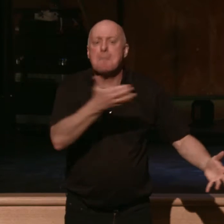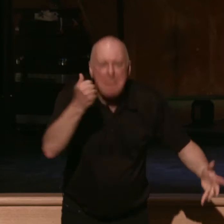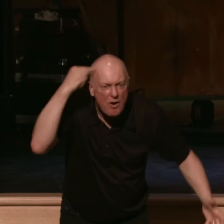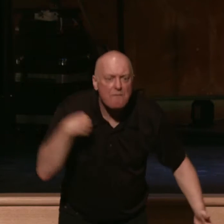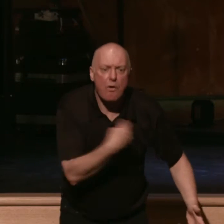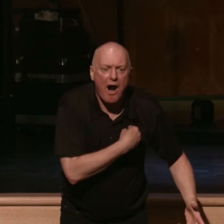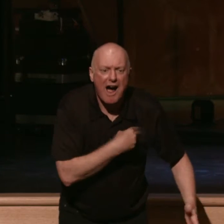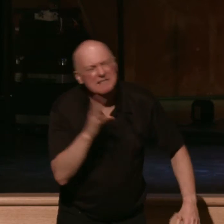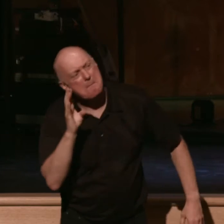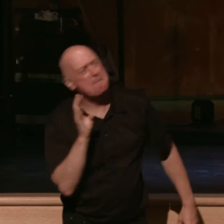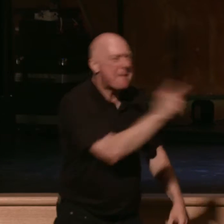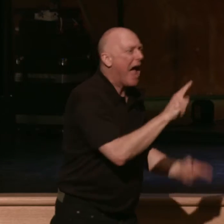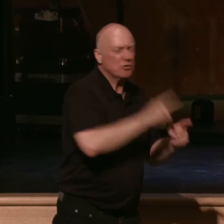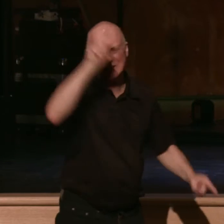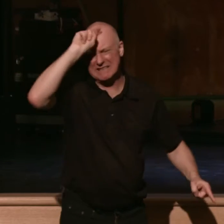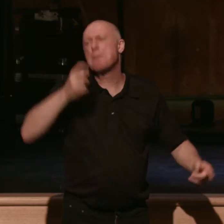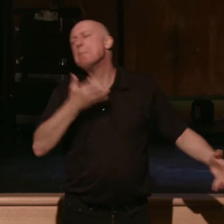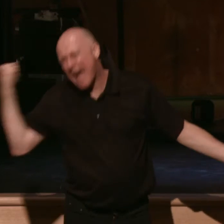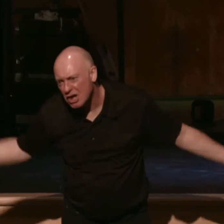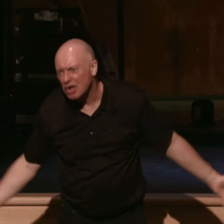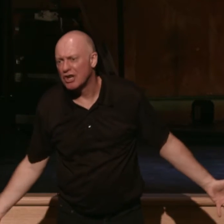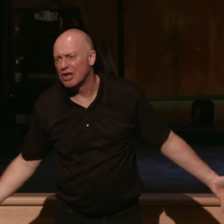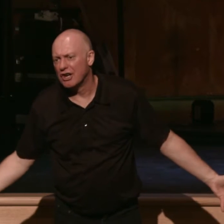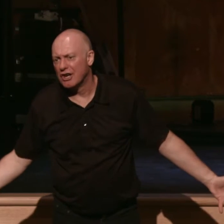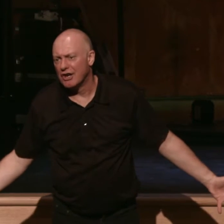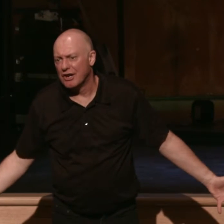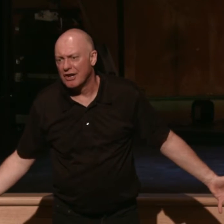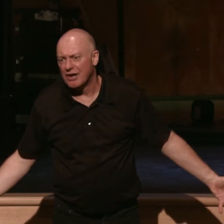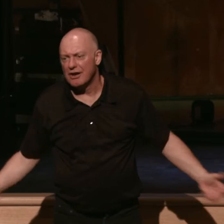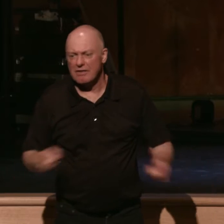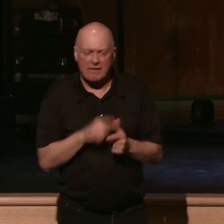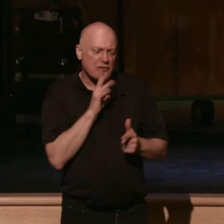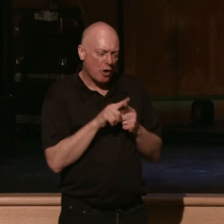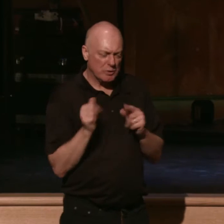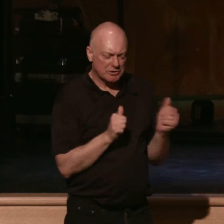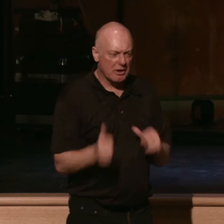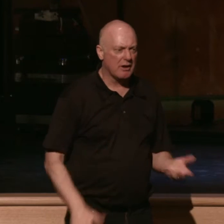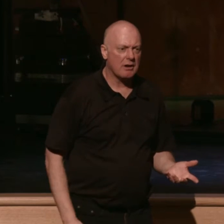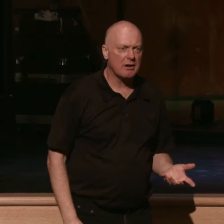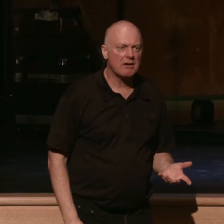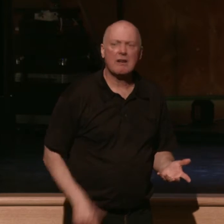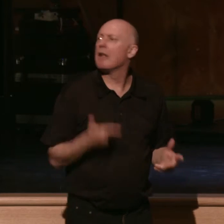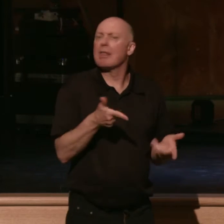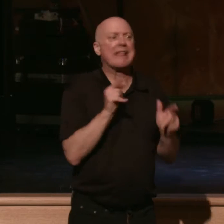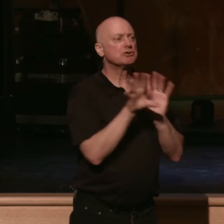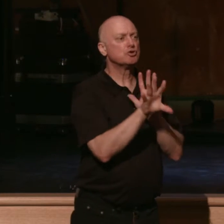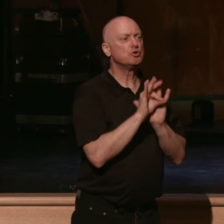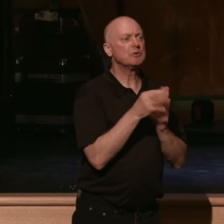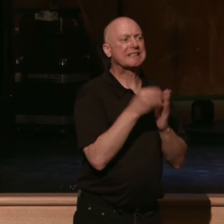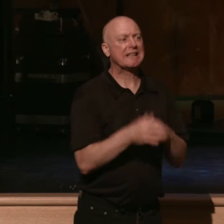go back to Egypt and then said to one another, let's choose a leader and go back to Egypt.